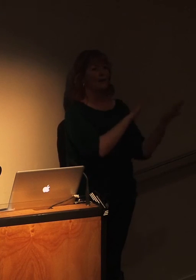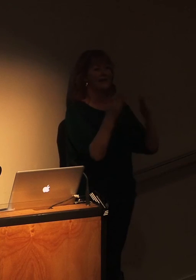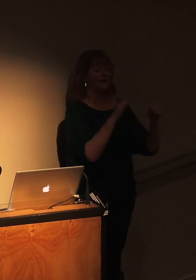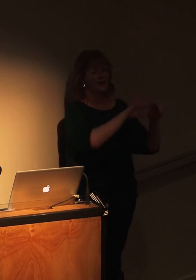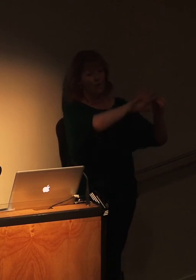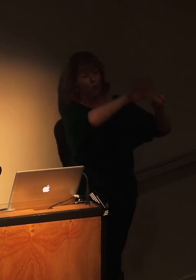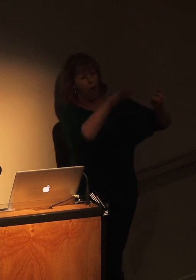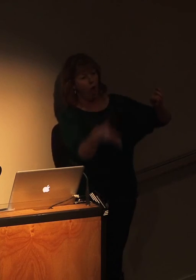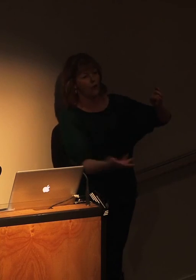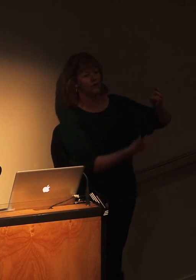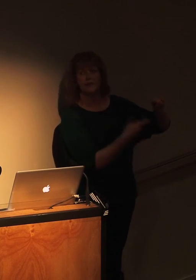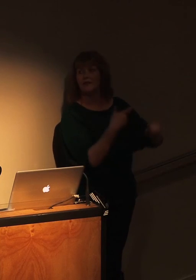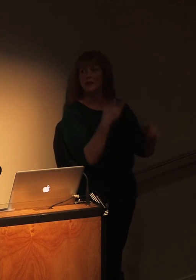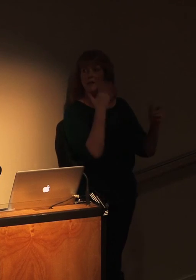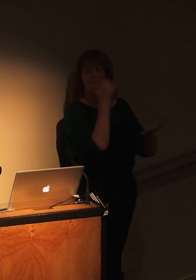that's based on attention span.